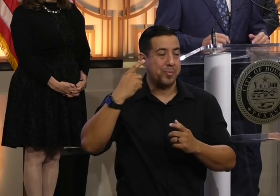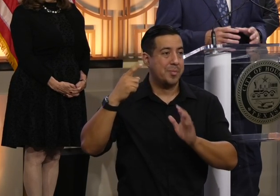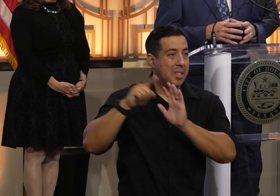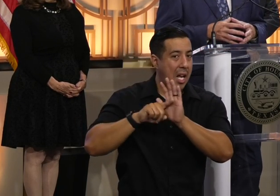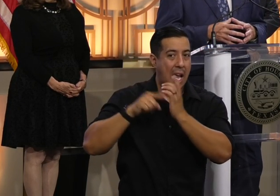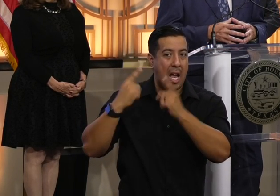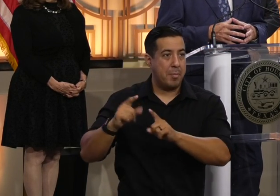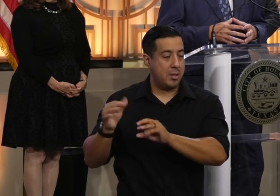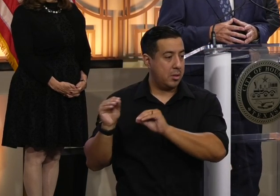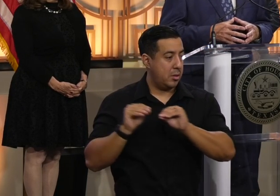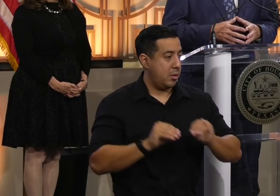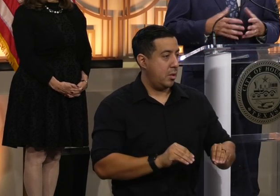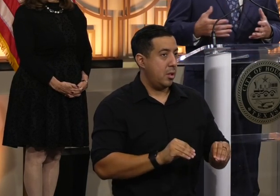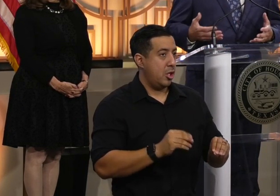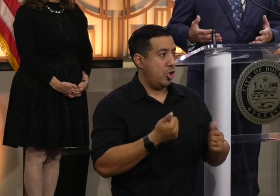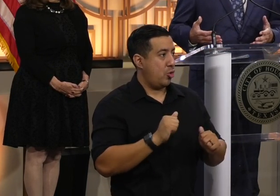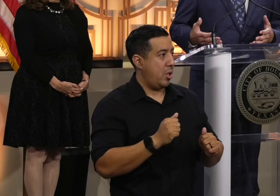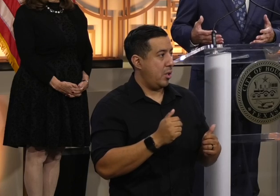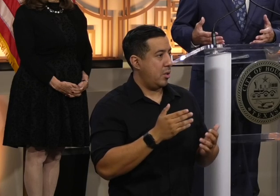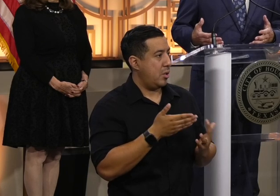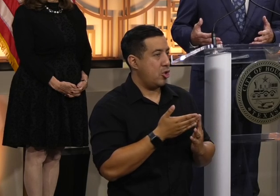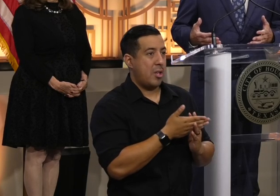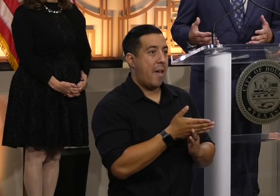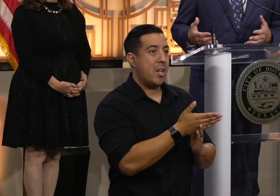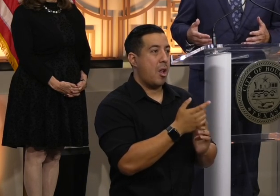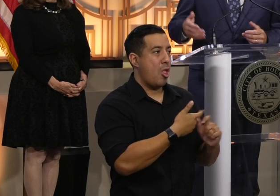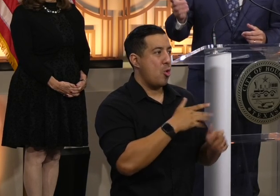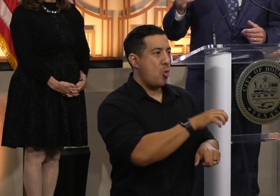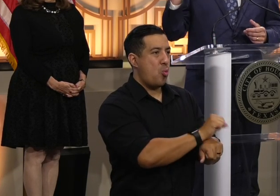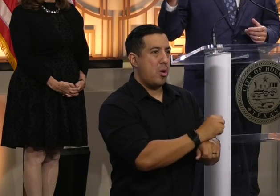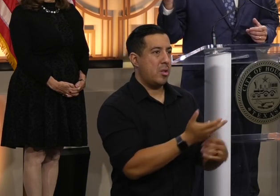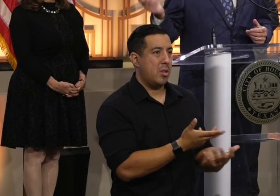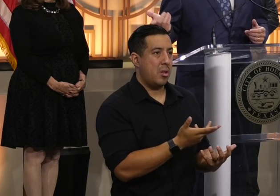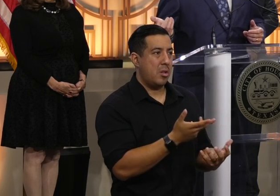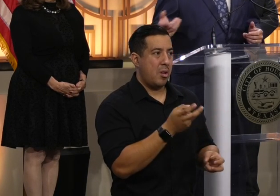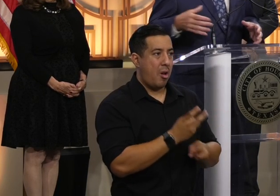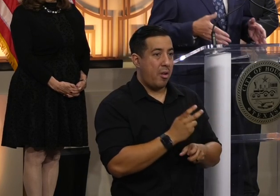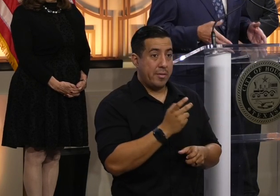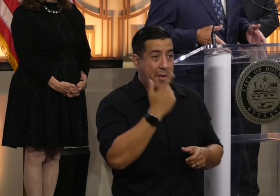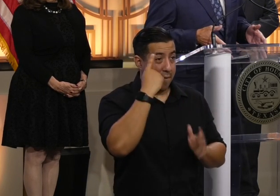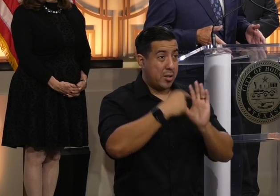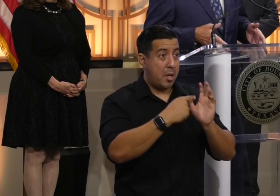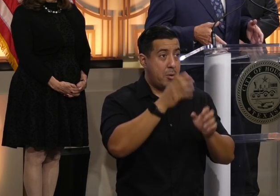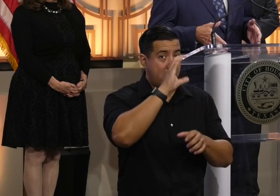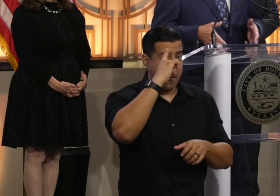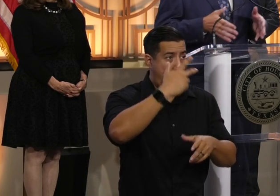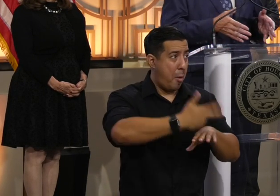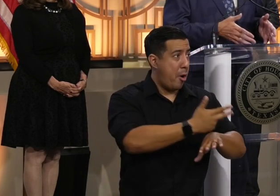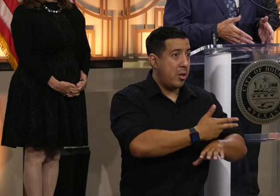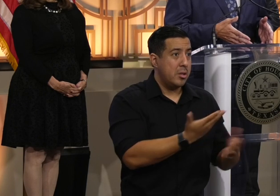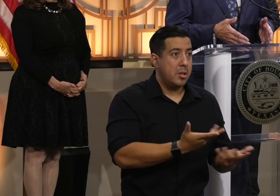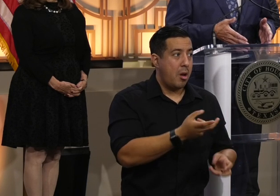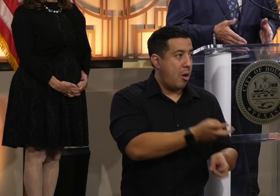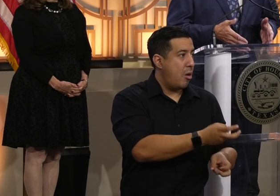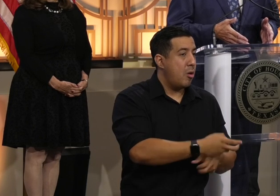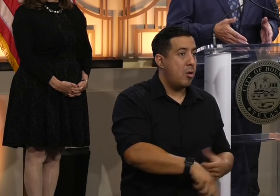and trying to navigate the workings of the United States. So how many of had a hard time finding parking for City Hall? Who last went